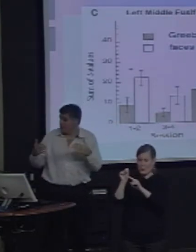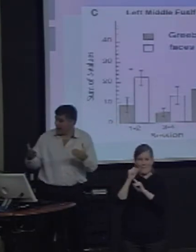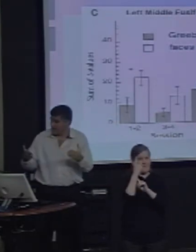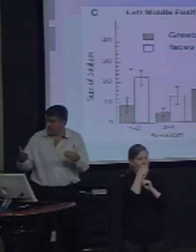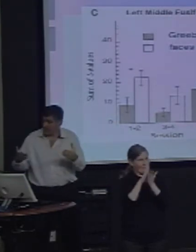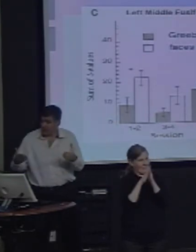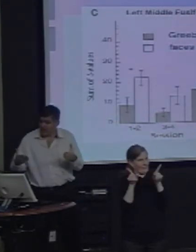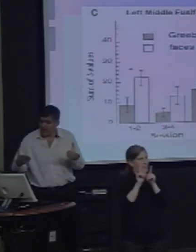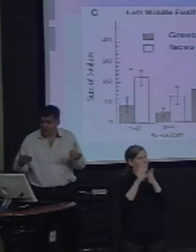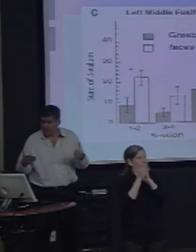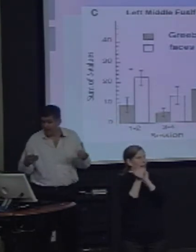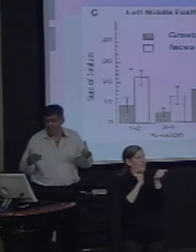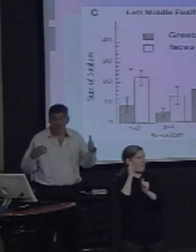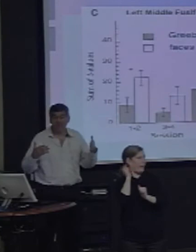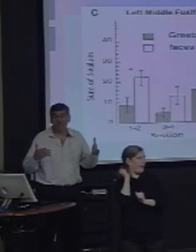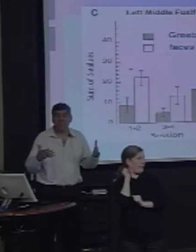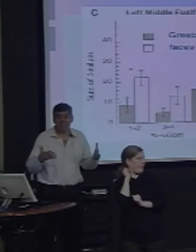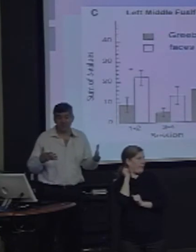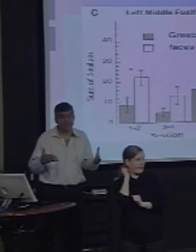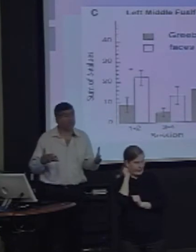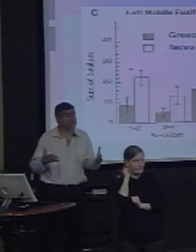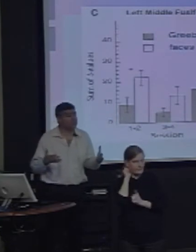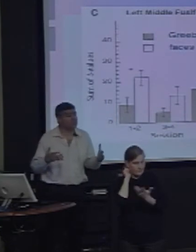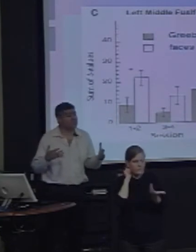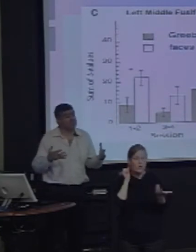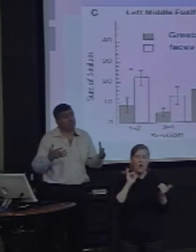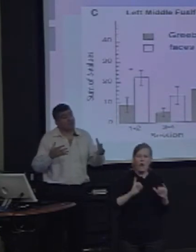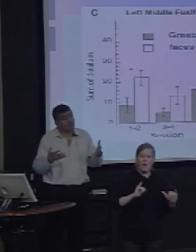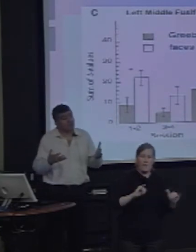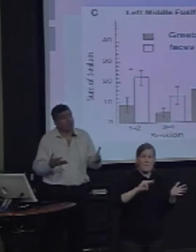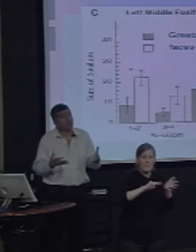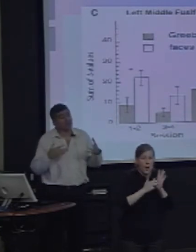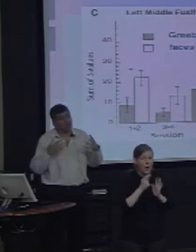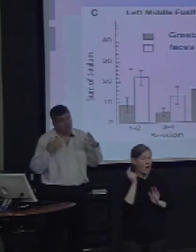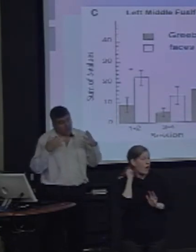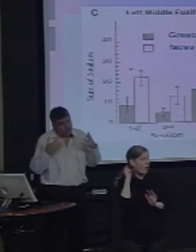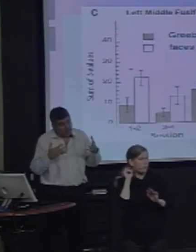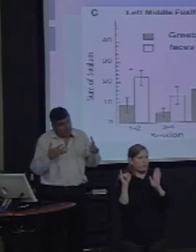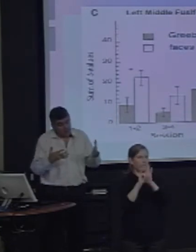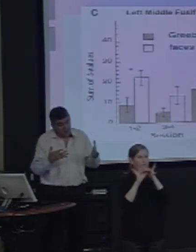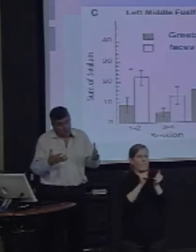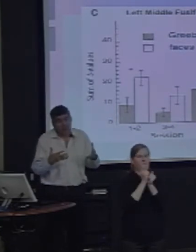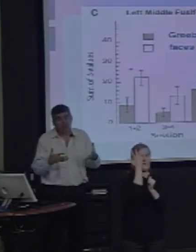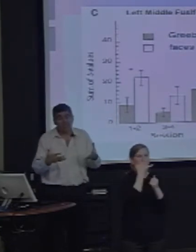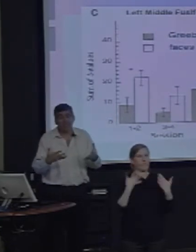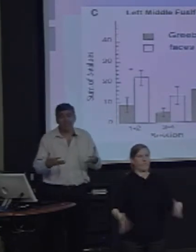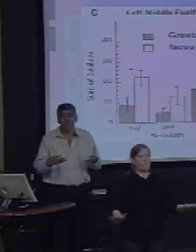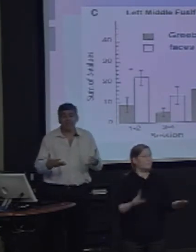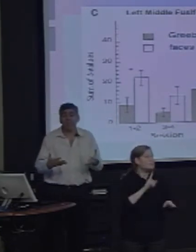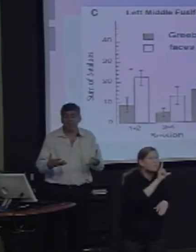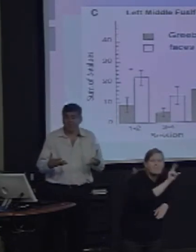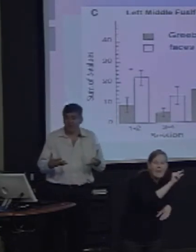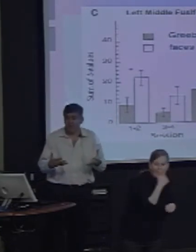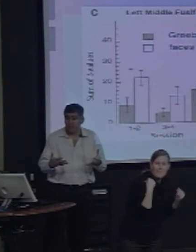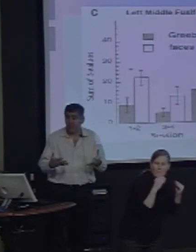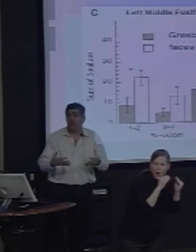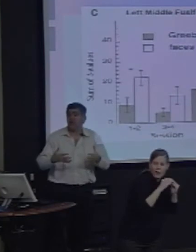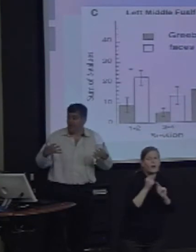rather than thinking of this area as face-specific, it seems to have learned visual expertise.